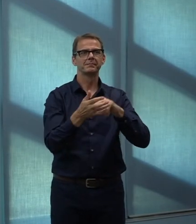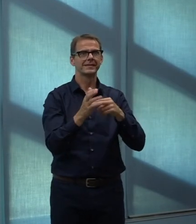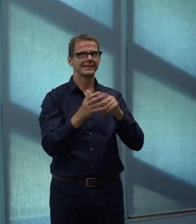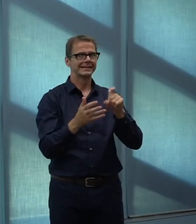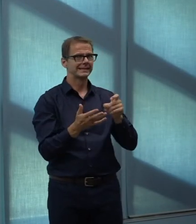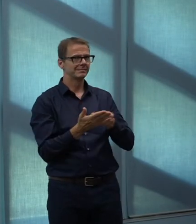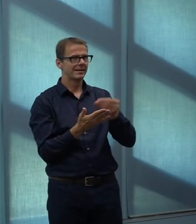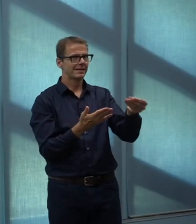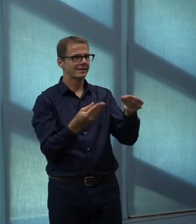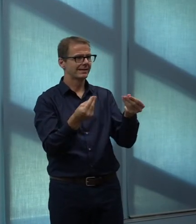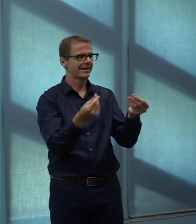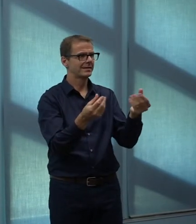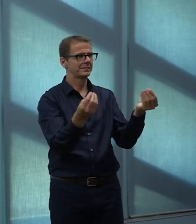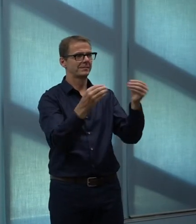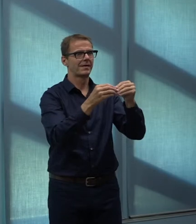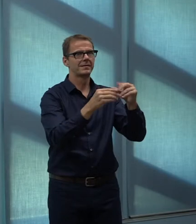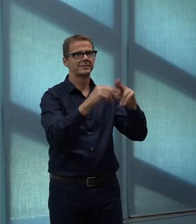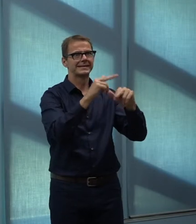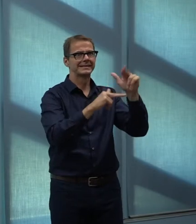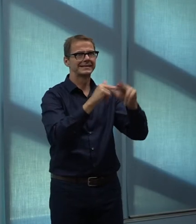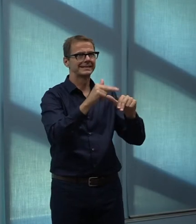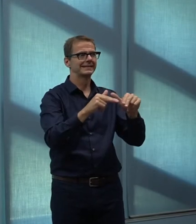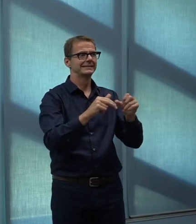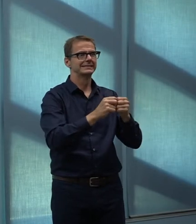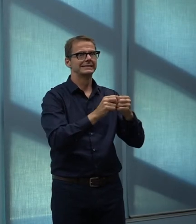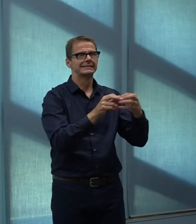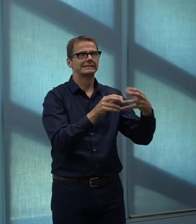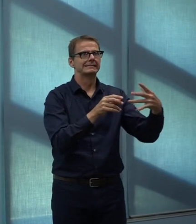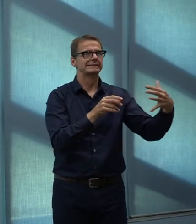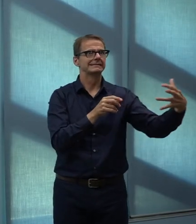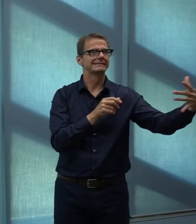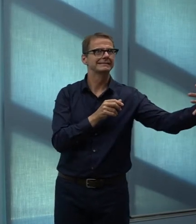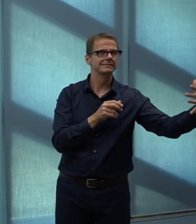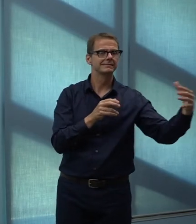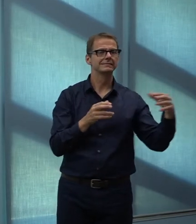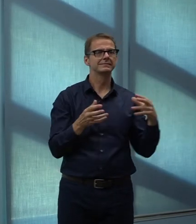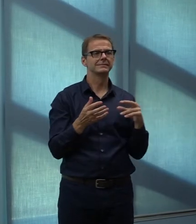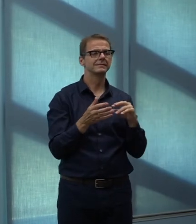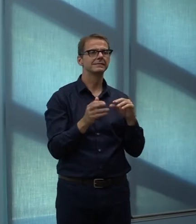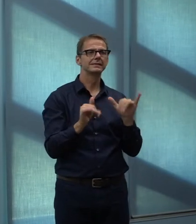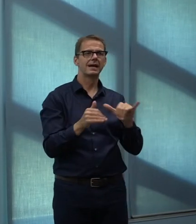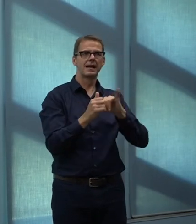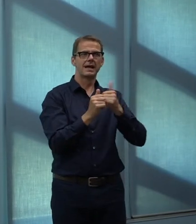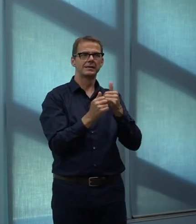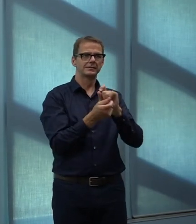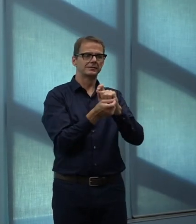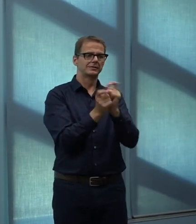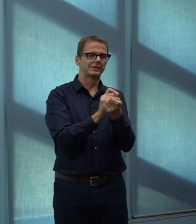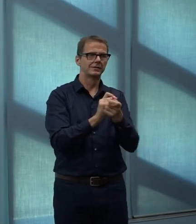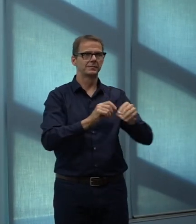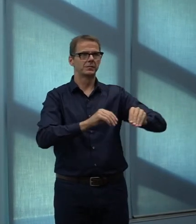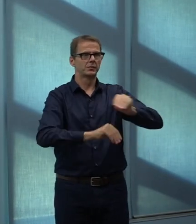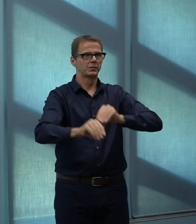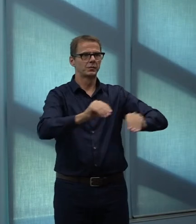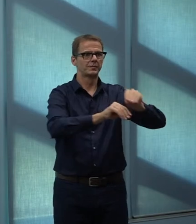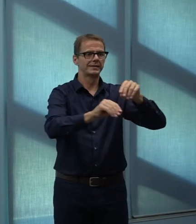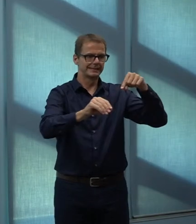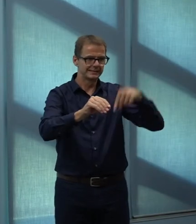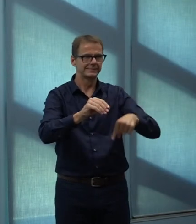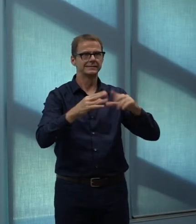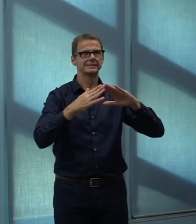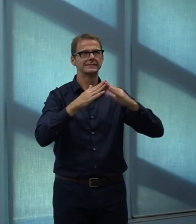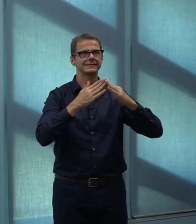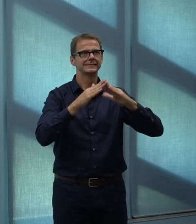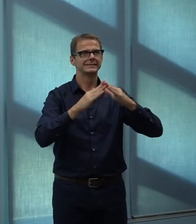in the city, in ways that that will sort of show up over time in the statistics of how many people are taking